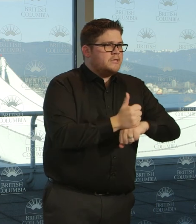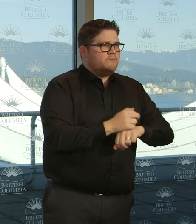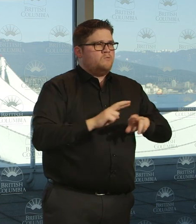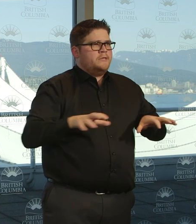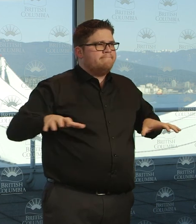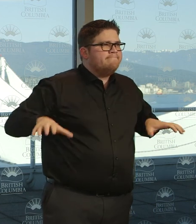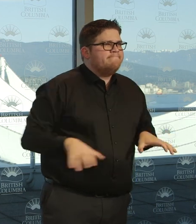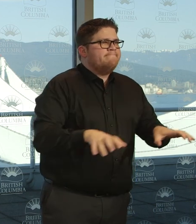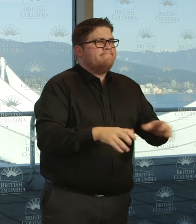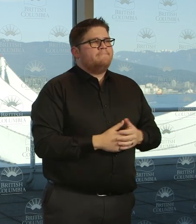questions. Thank you, Minister Dix.